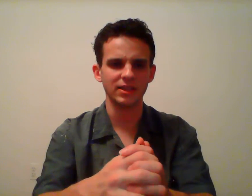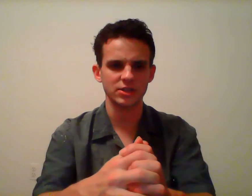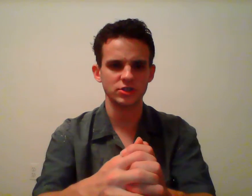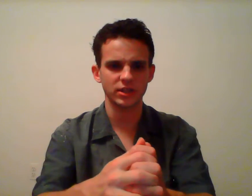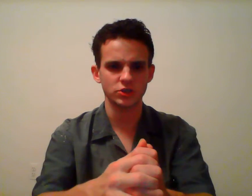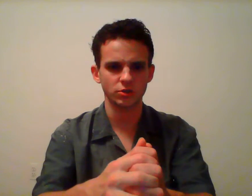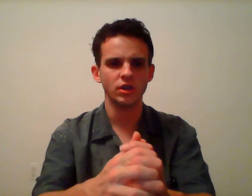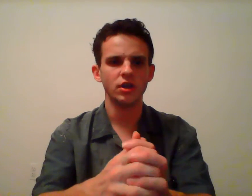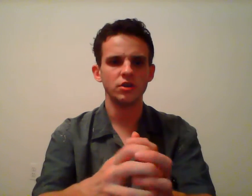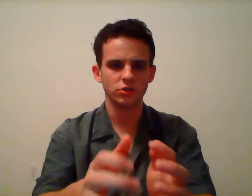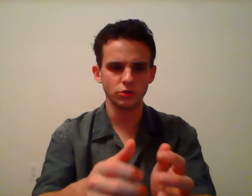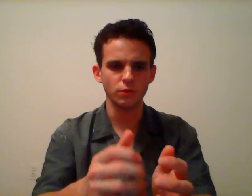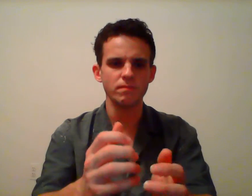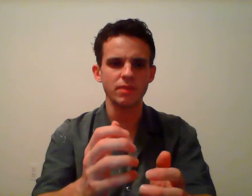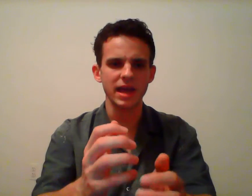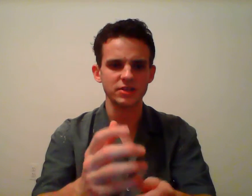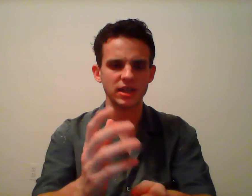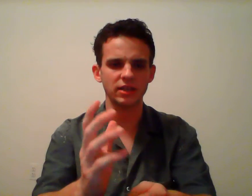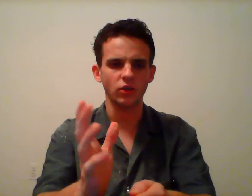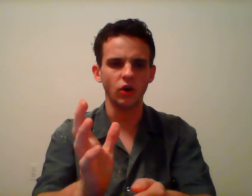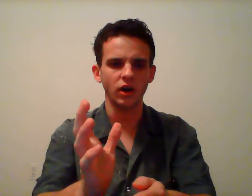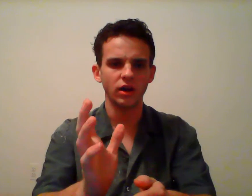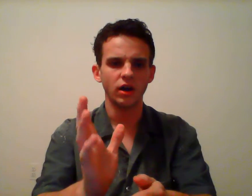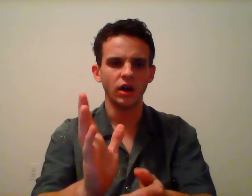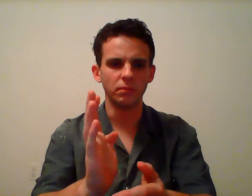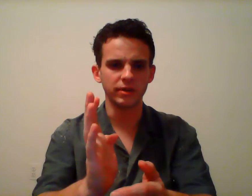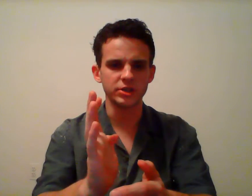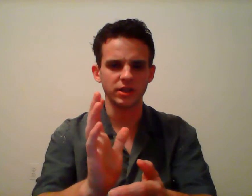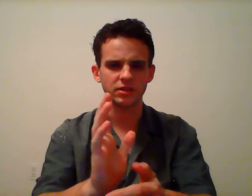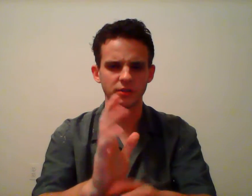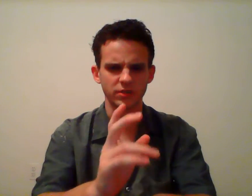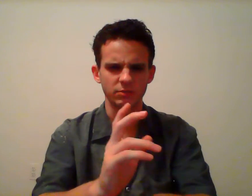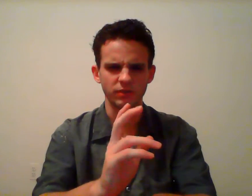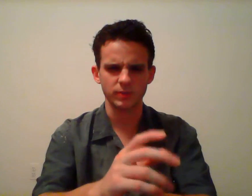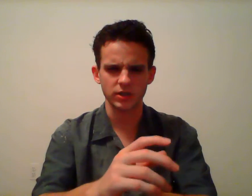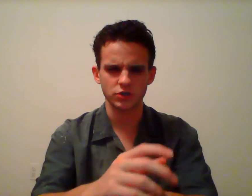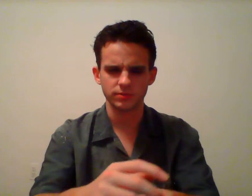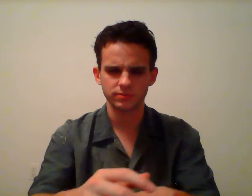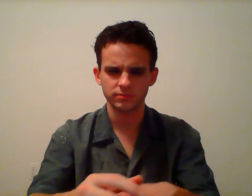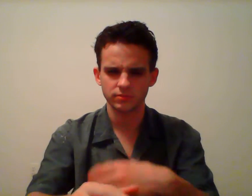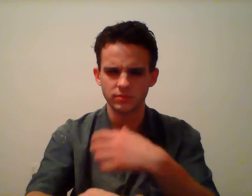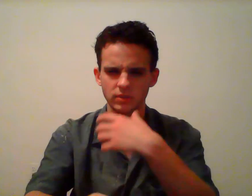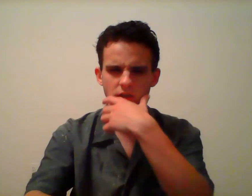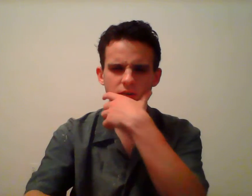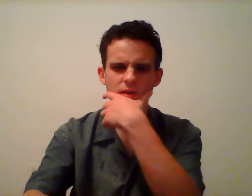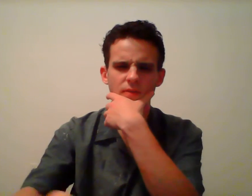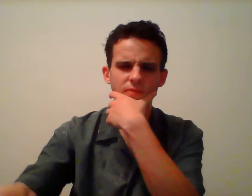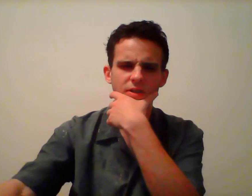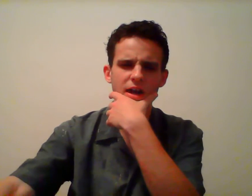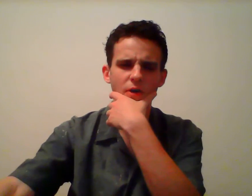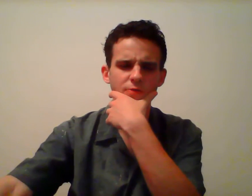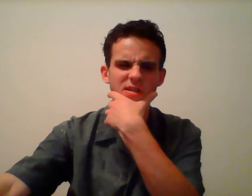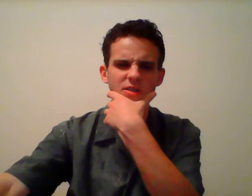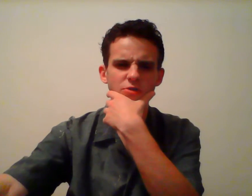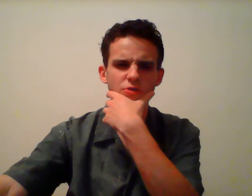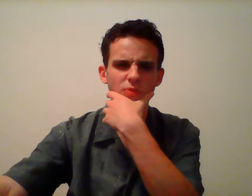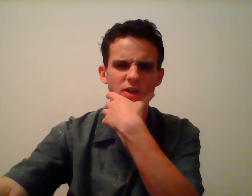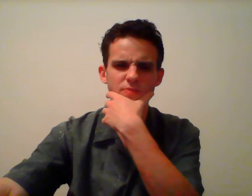the legislature to pass a law abridging the freedom of speech. Now, if the resolution was